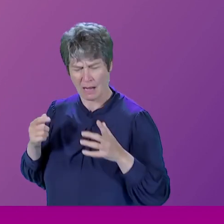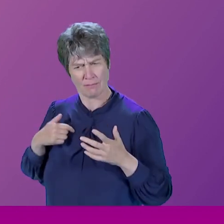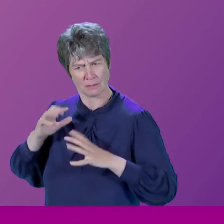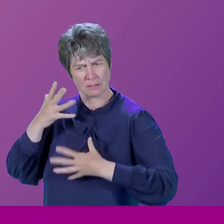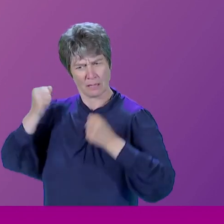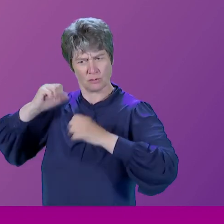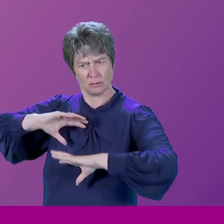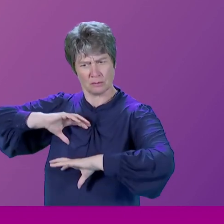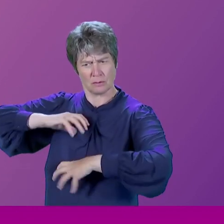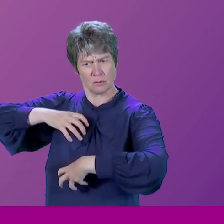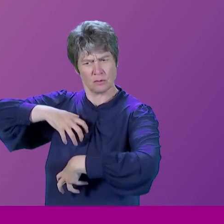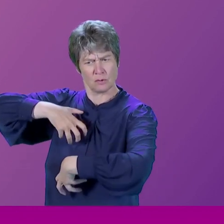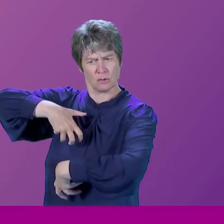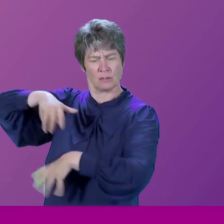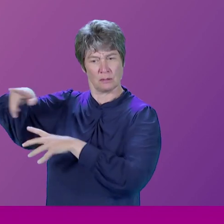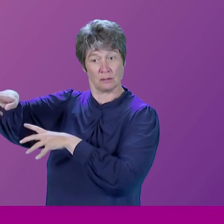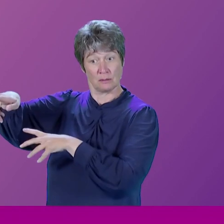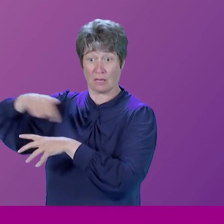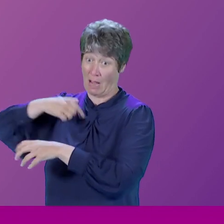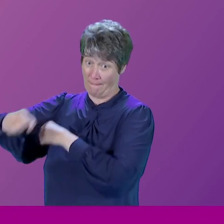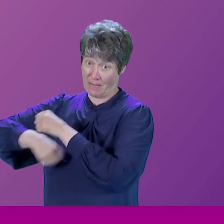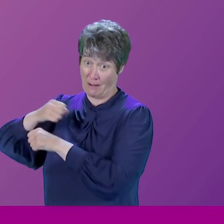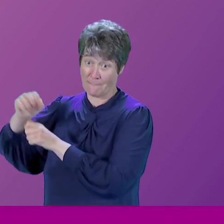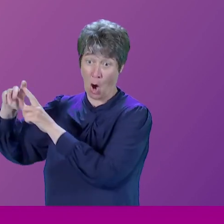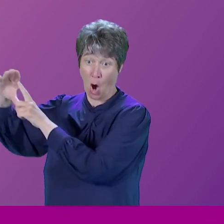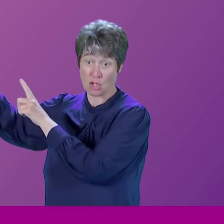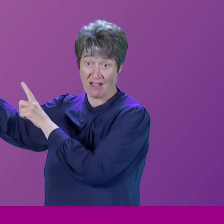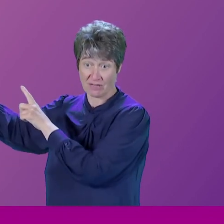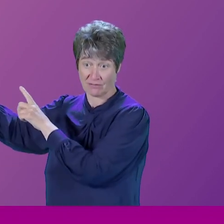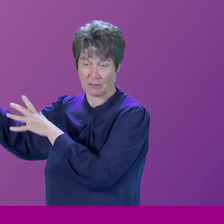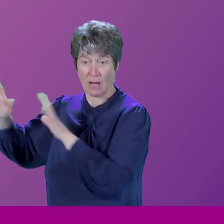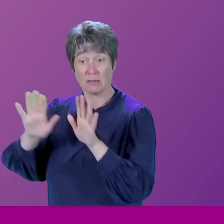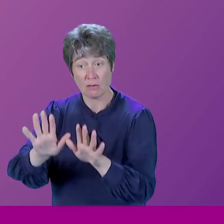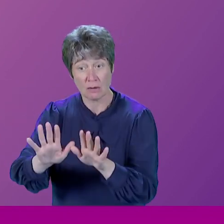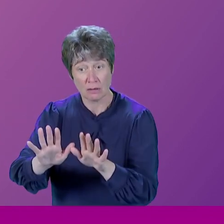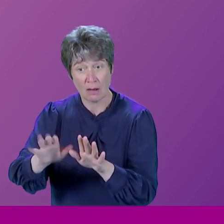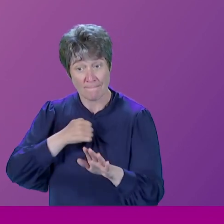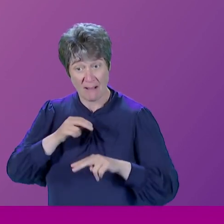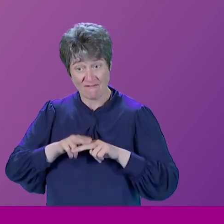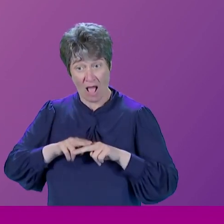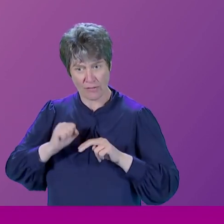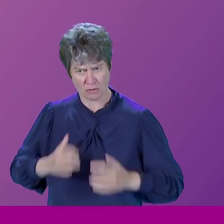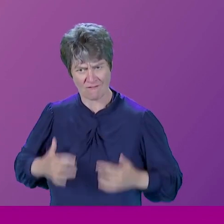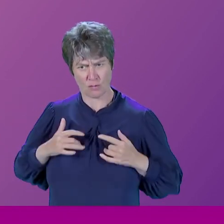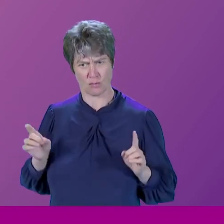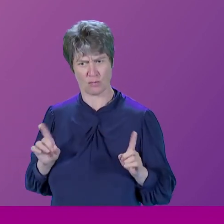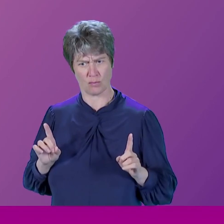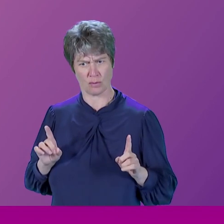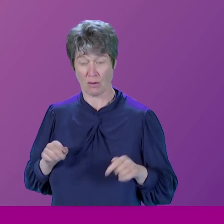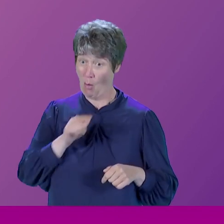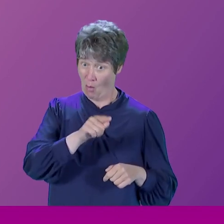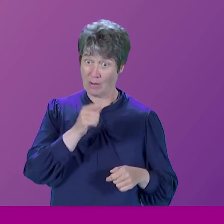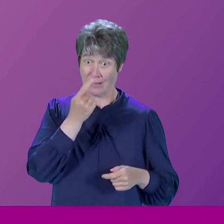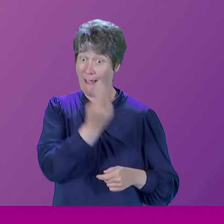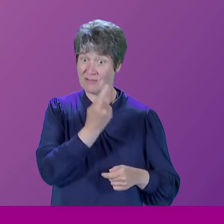What was my father's reaction to this? Well, my father was interested in democratic politics. I mean, what had shattered his life